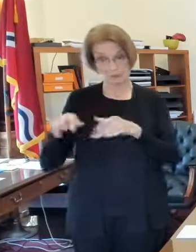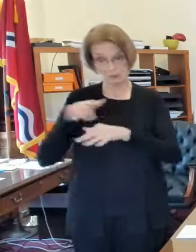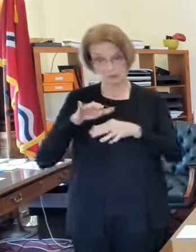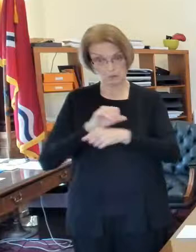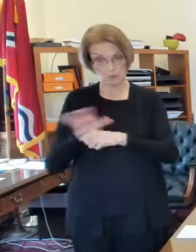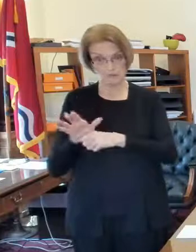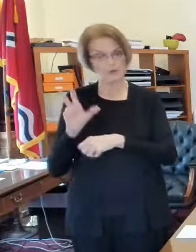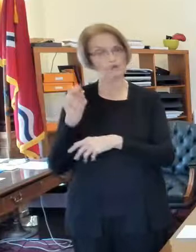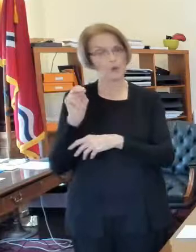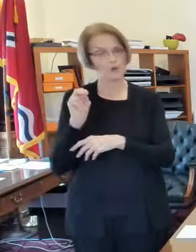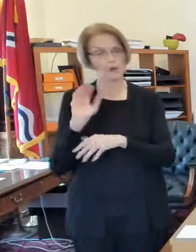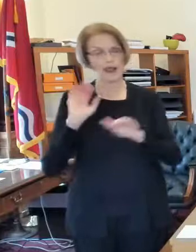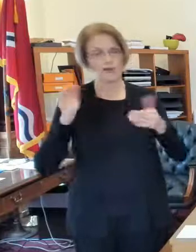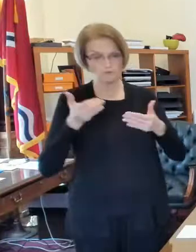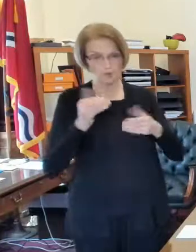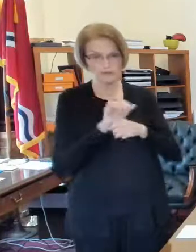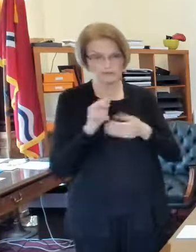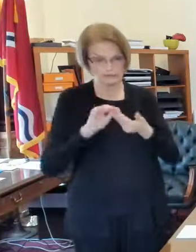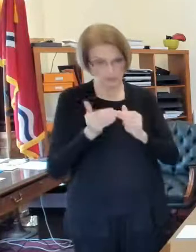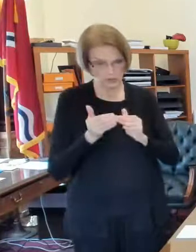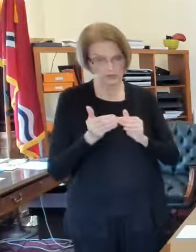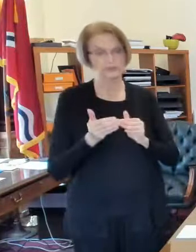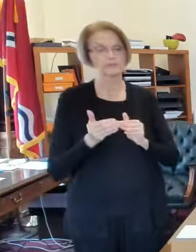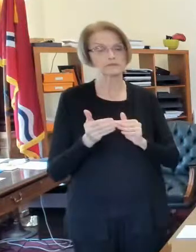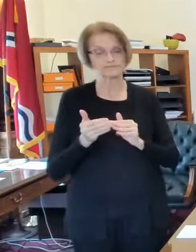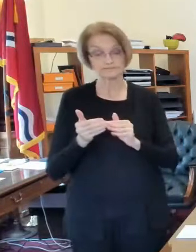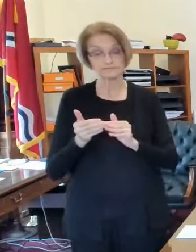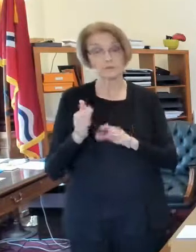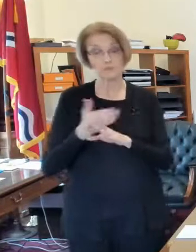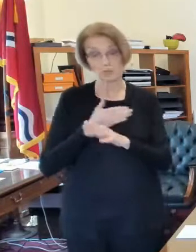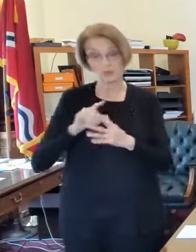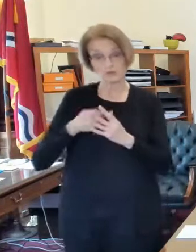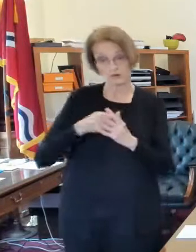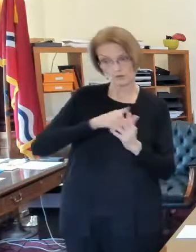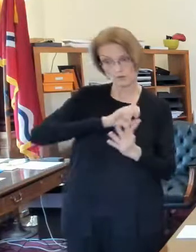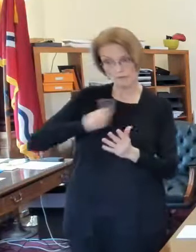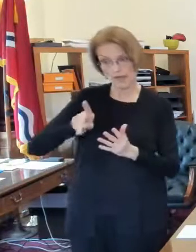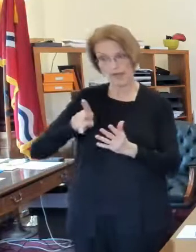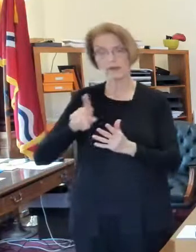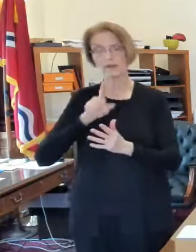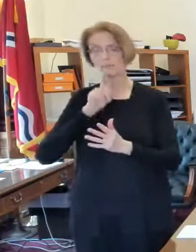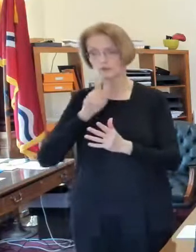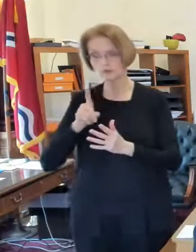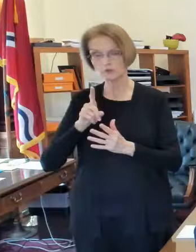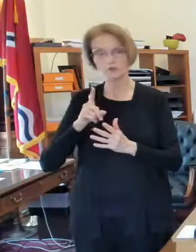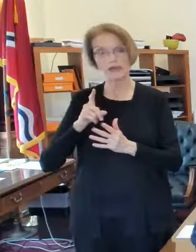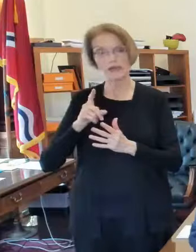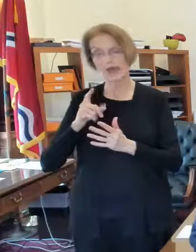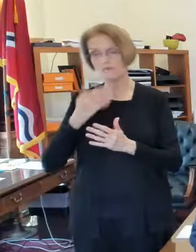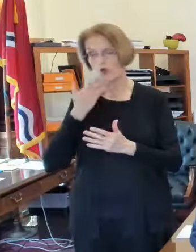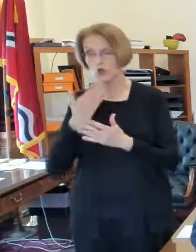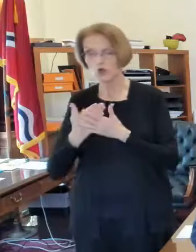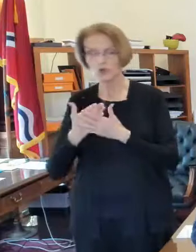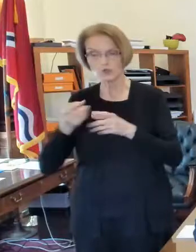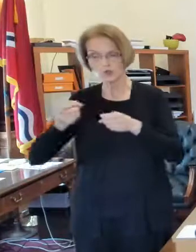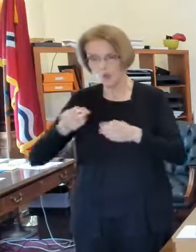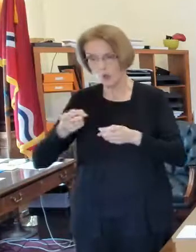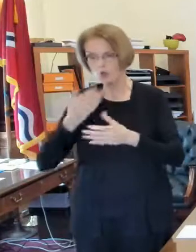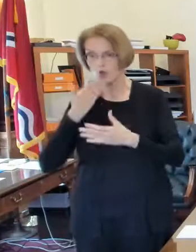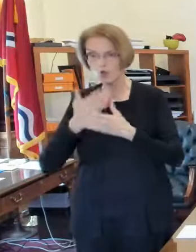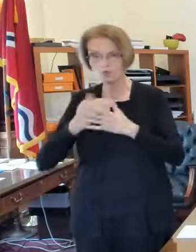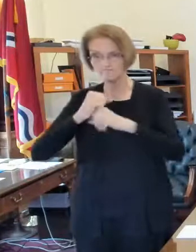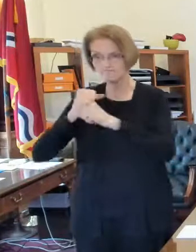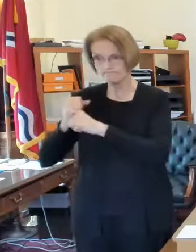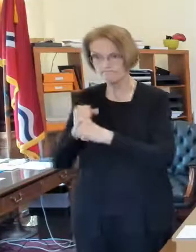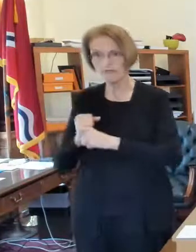in the city of st louis was to make sure that schools had good infection control and operation plans in place before they resumed in person learning and that has